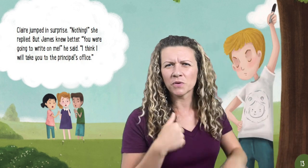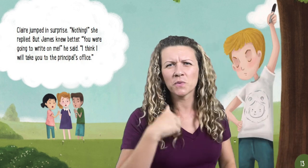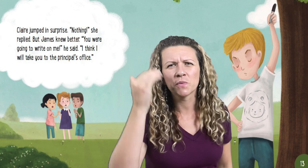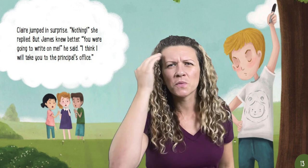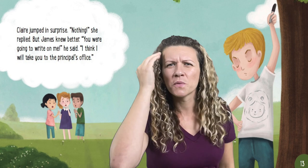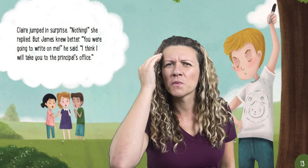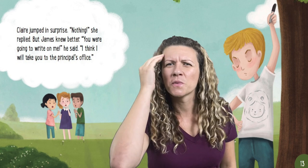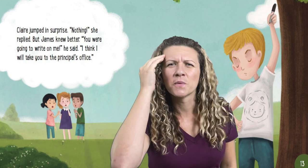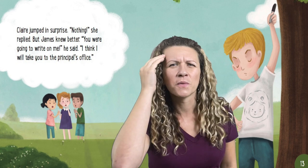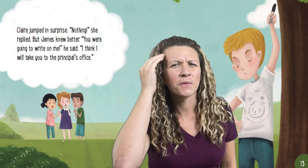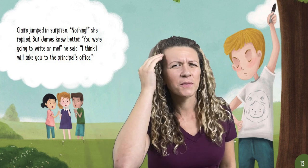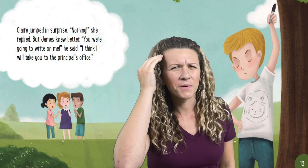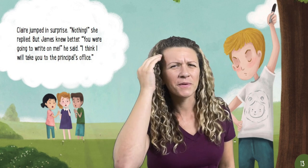But James knew better.